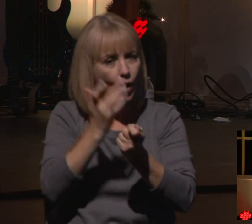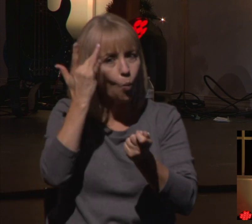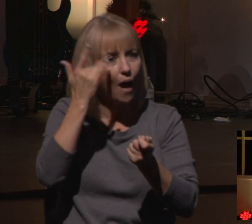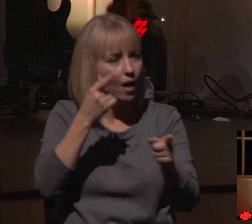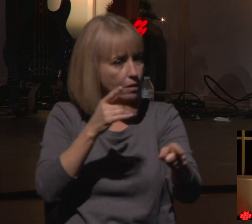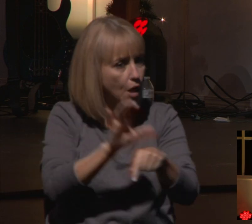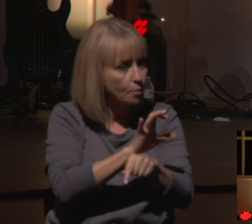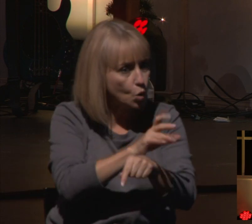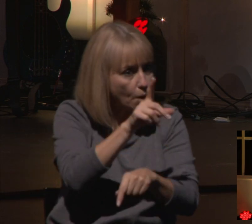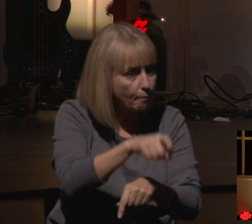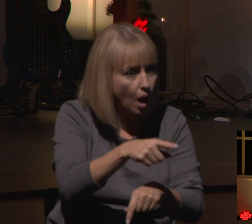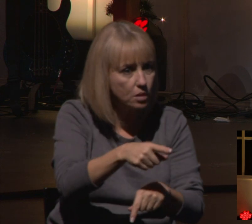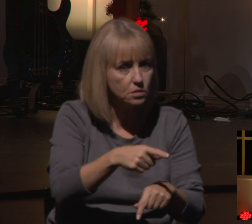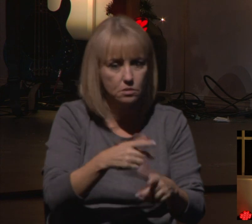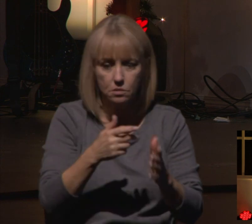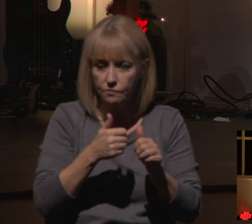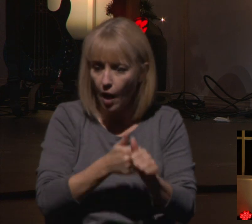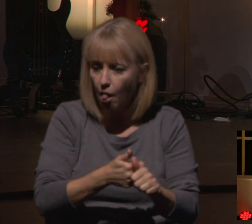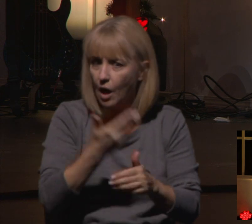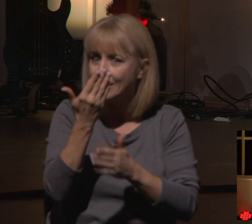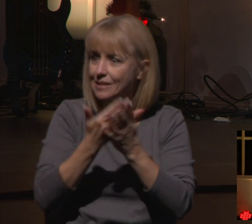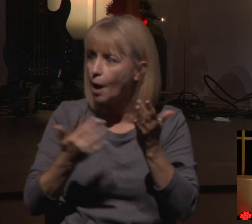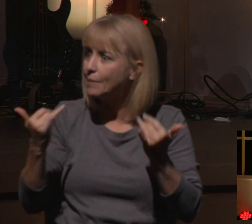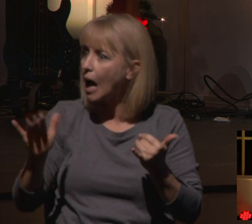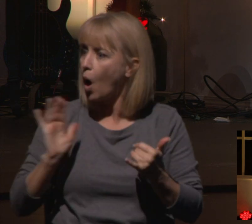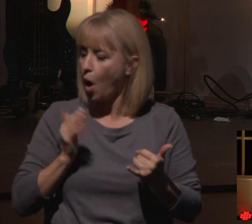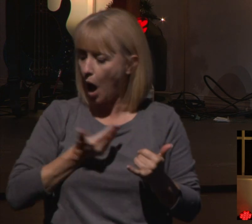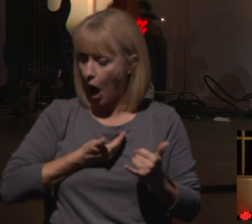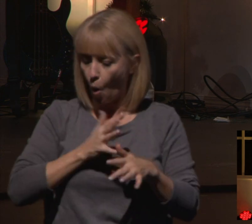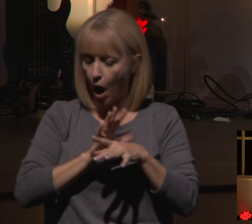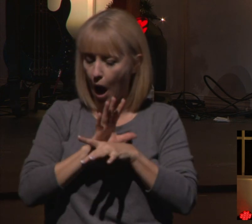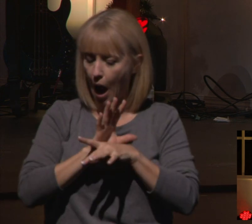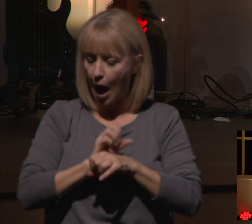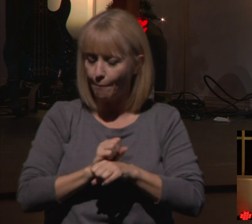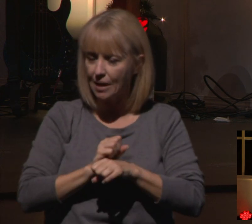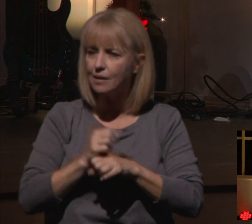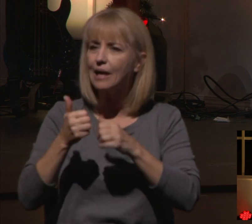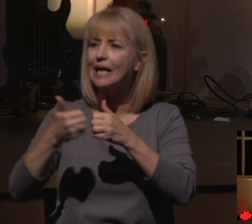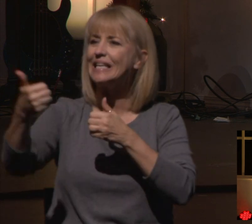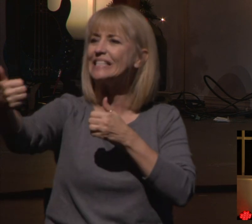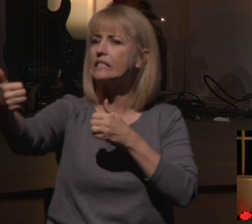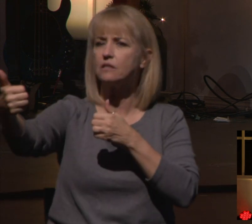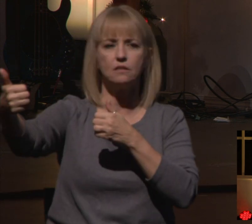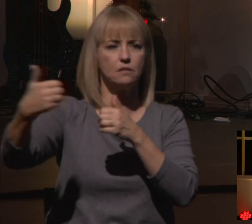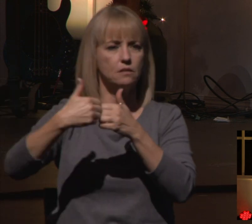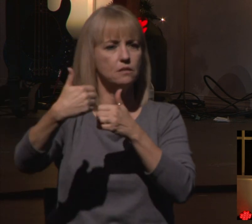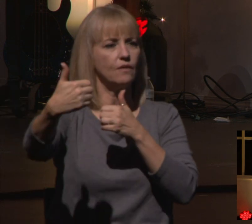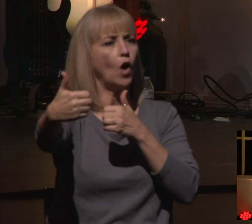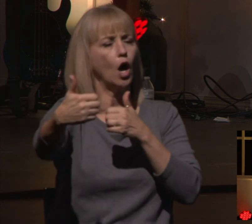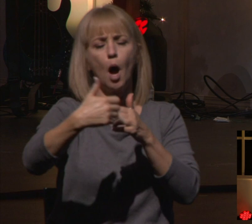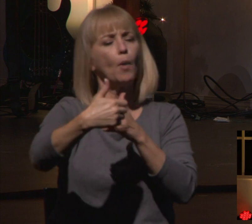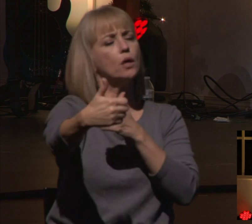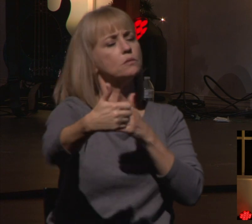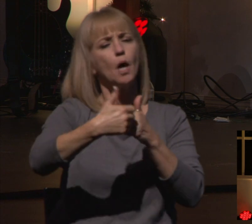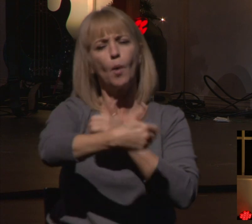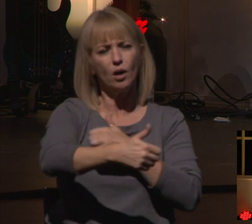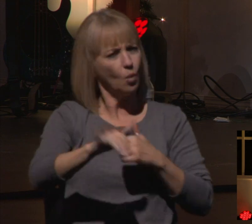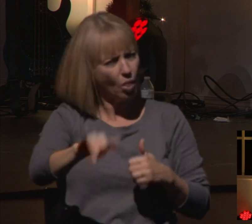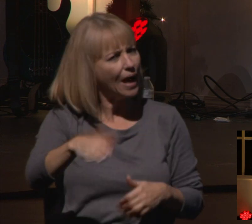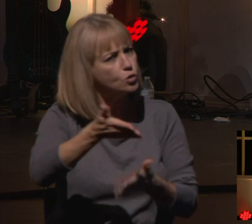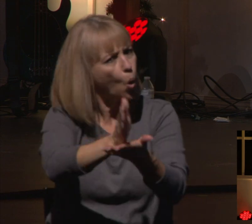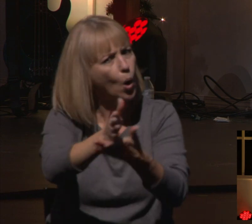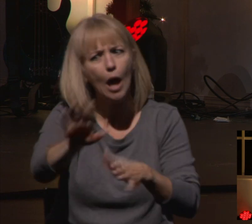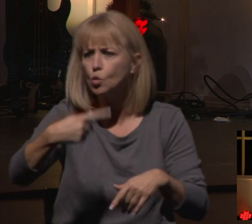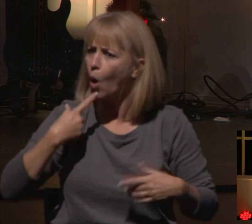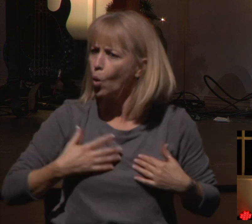And because of that, we began to develop some new habits, some habits of distance. But that was okay, right? Because we gathered